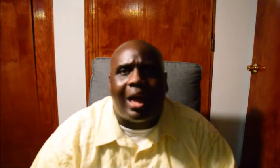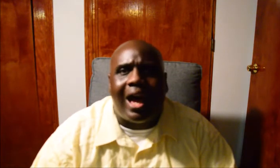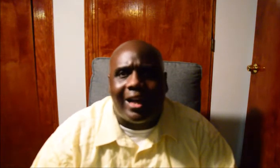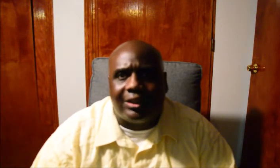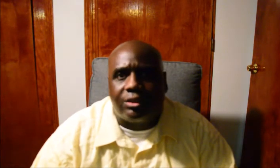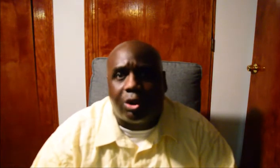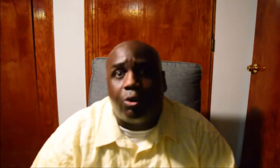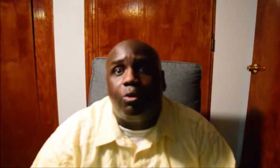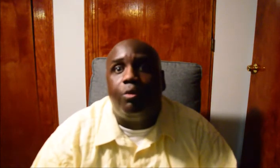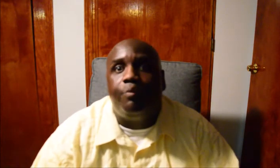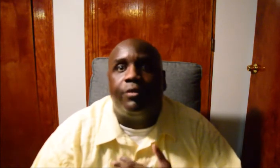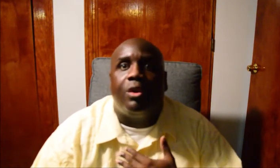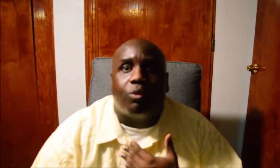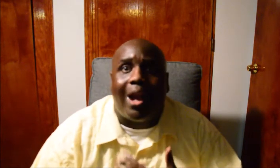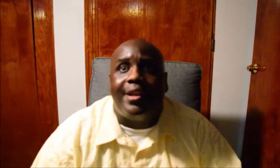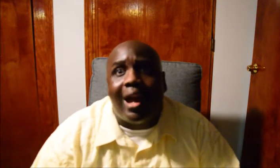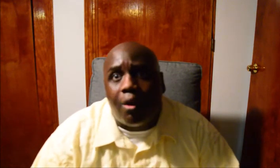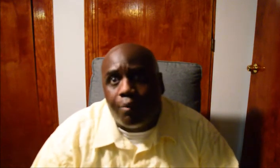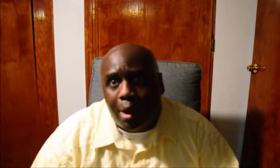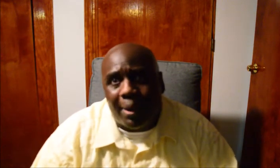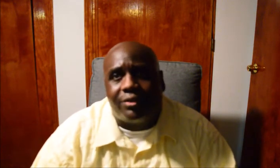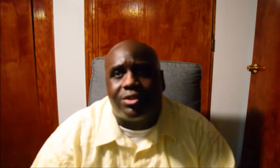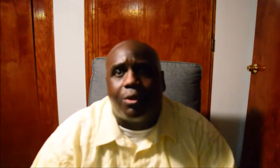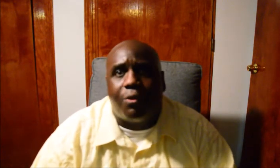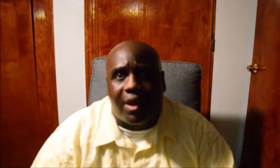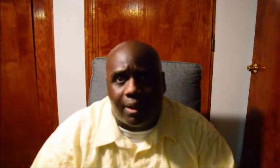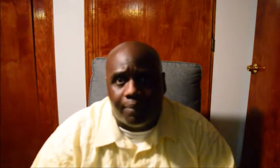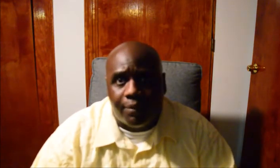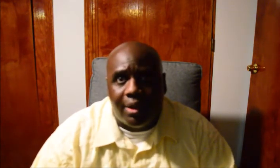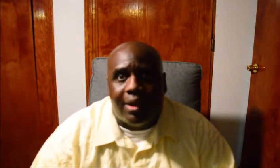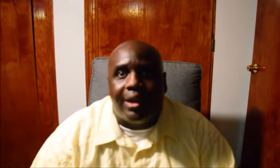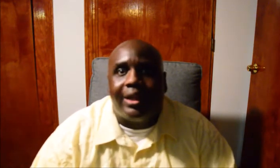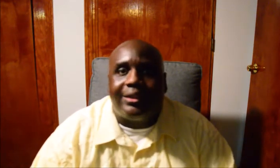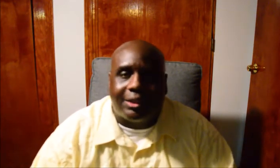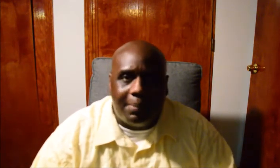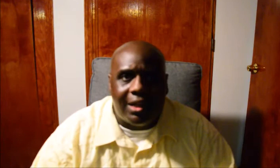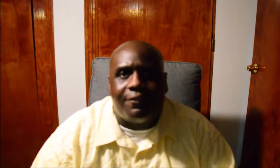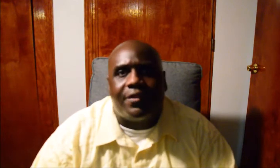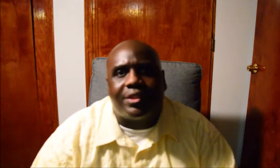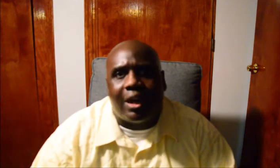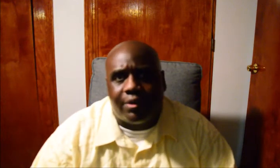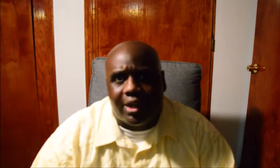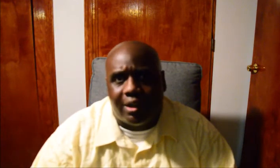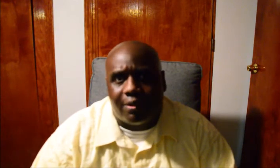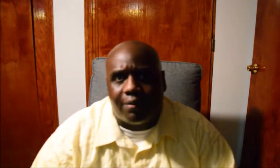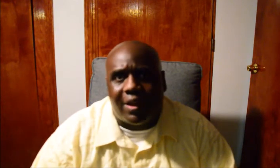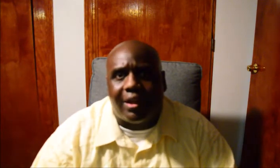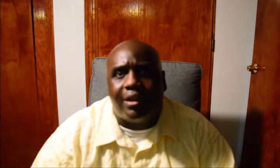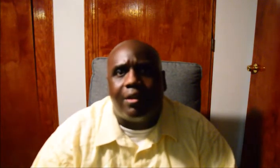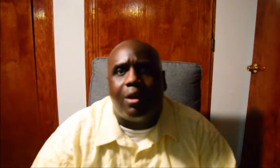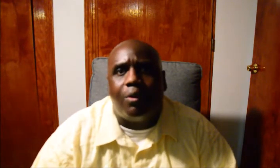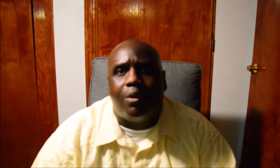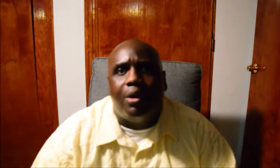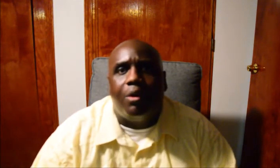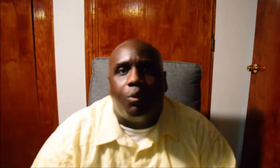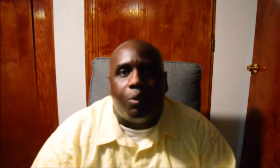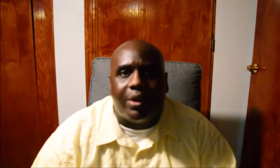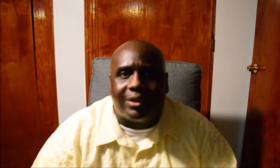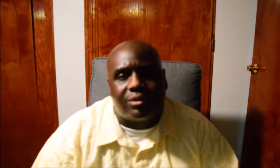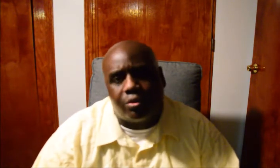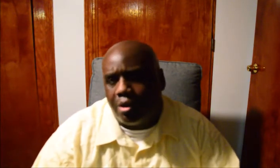many lies told right now about this whole thing. And it's just many of us out here that, you know,